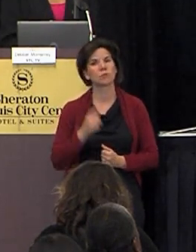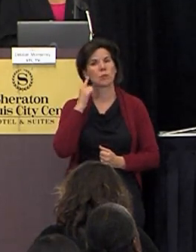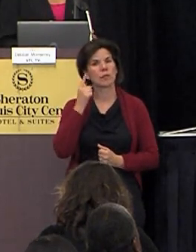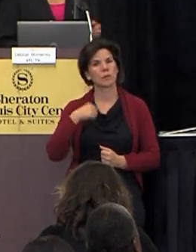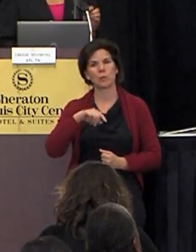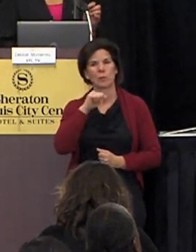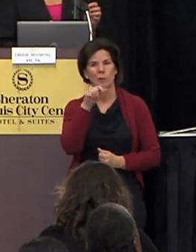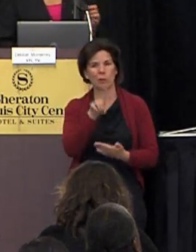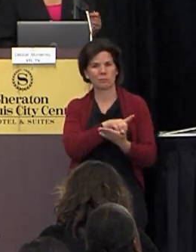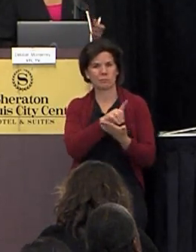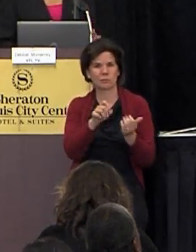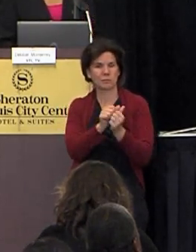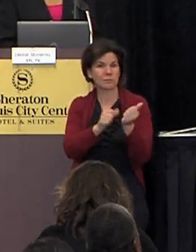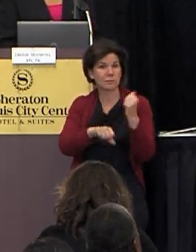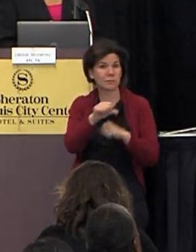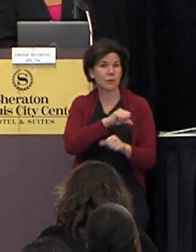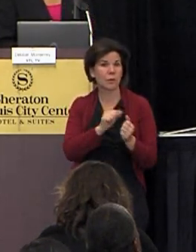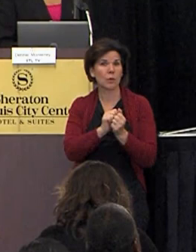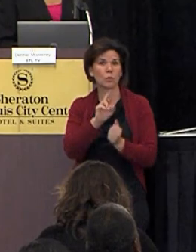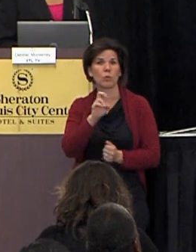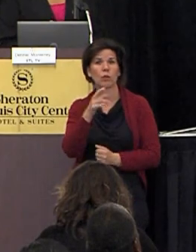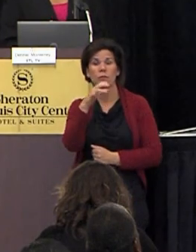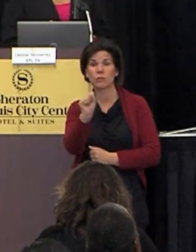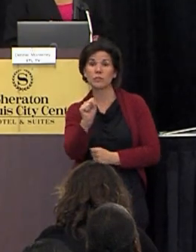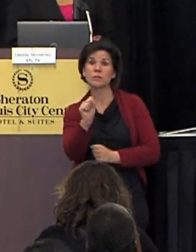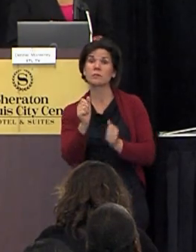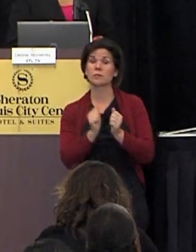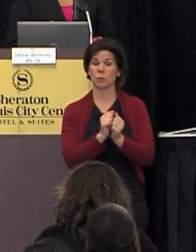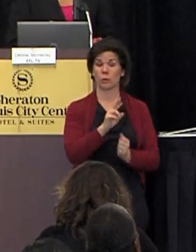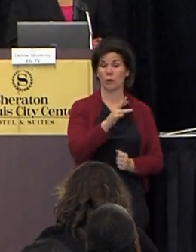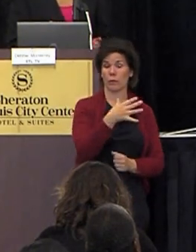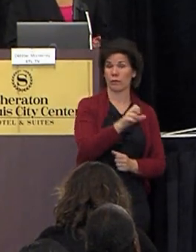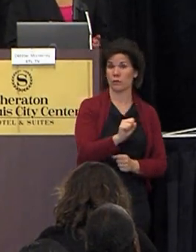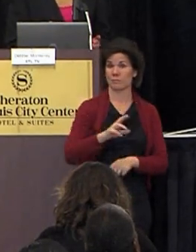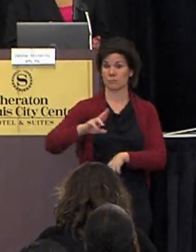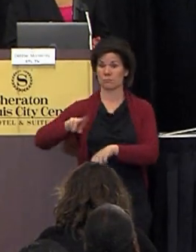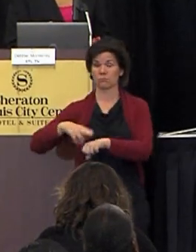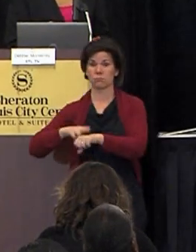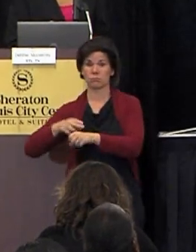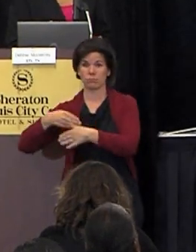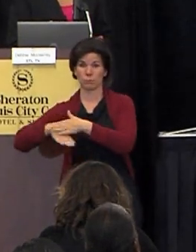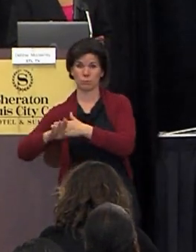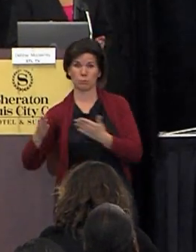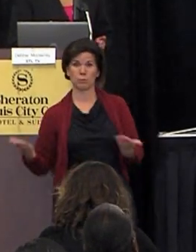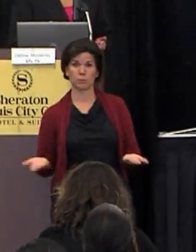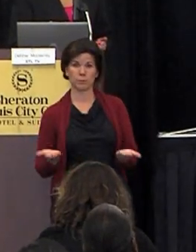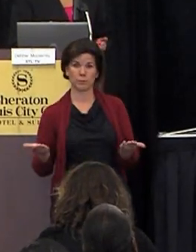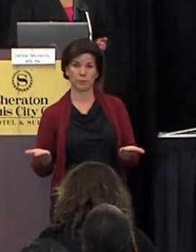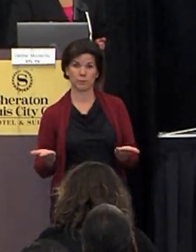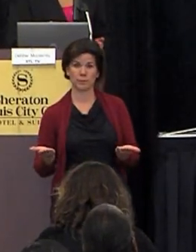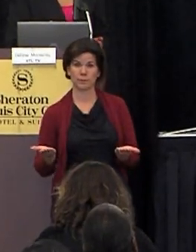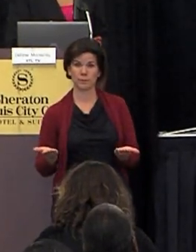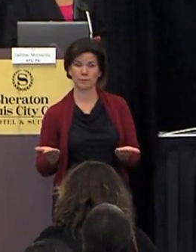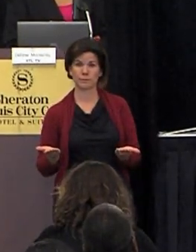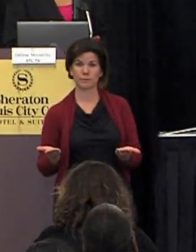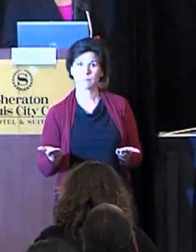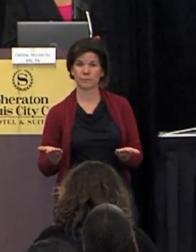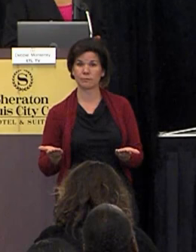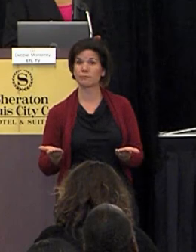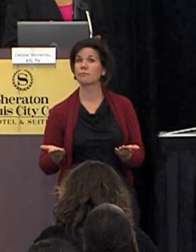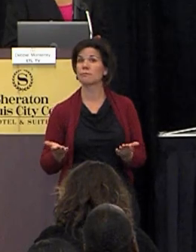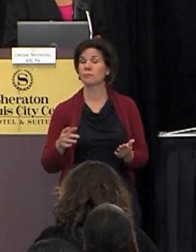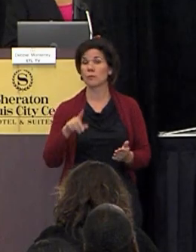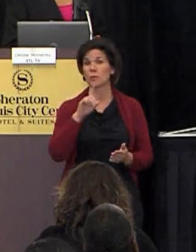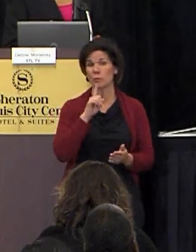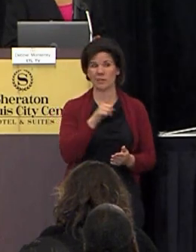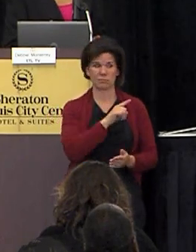don't discriminate among amongst refugees and between refugees and native-born people um as i think as julia